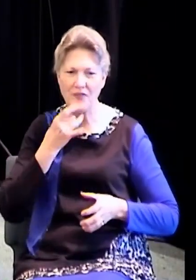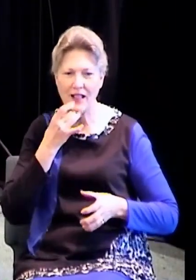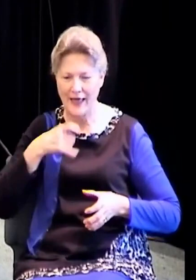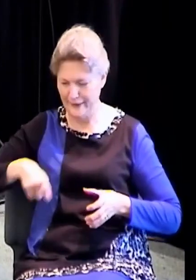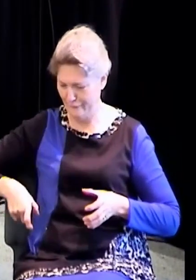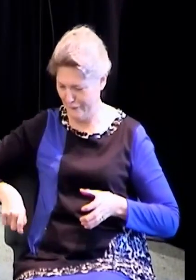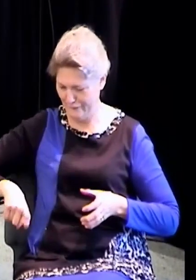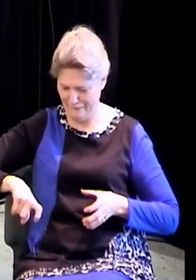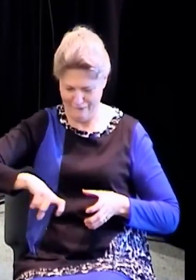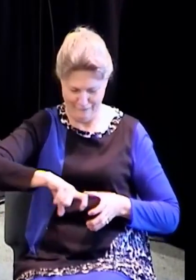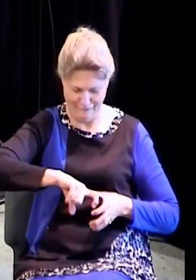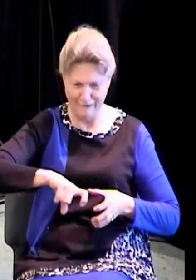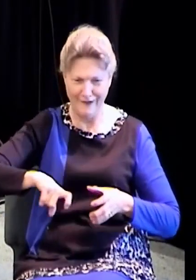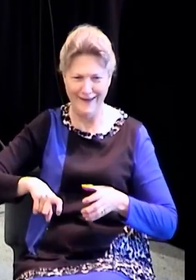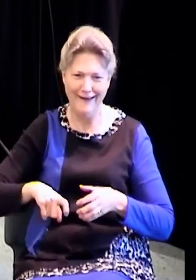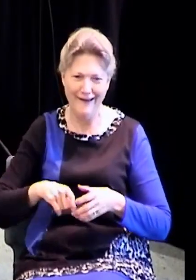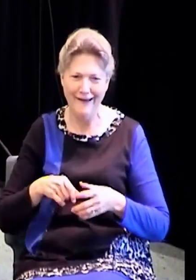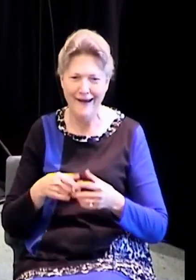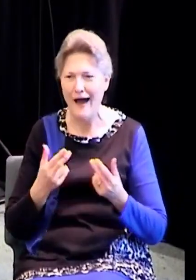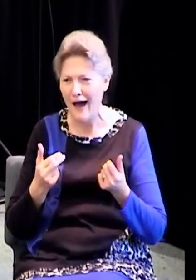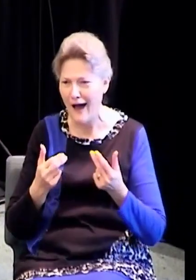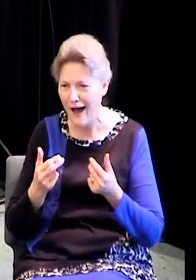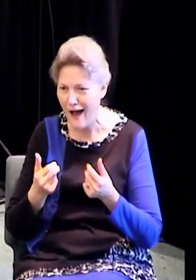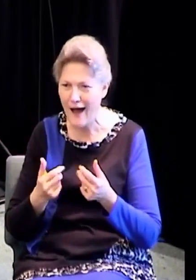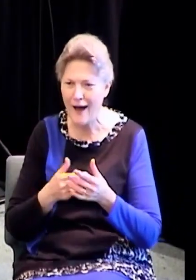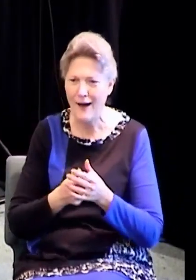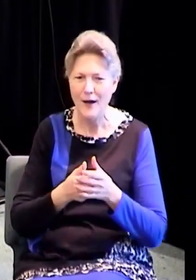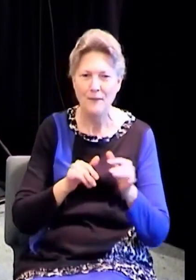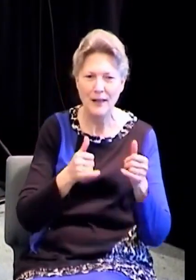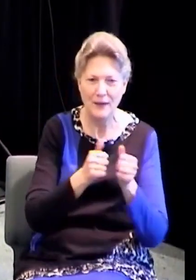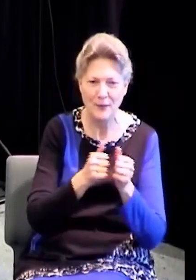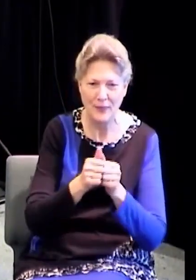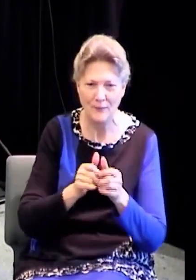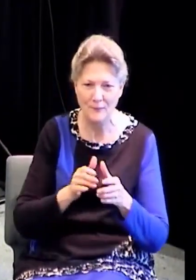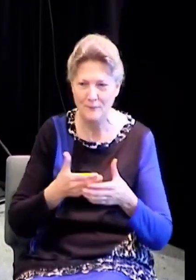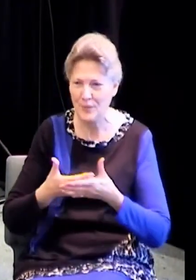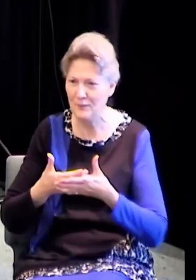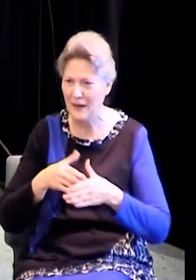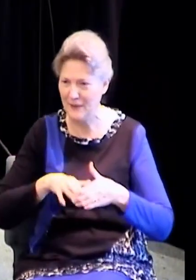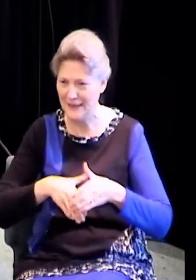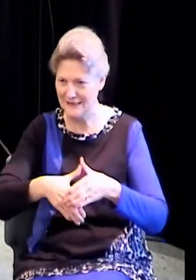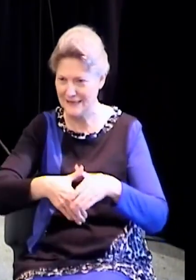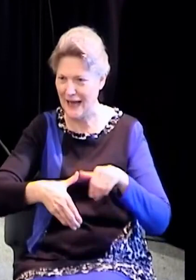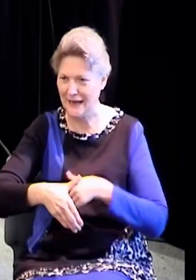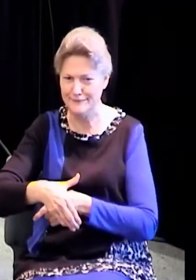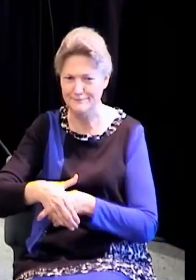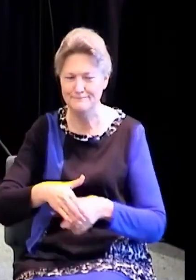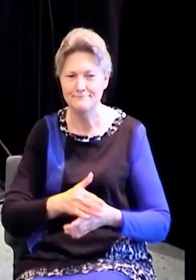amazing. The temperature changes. Our temperature changes when we are born. What do I mean?